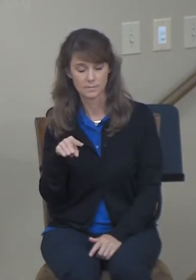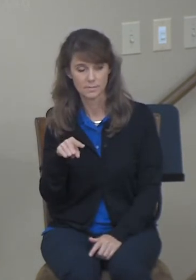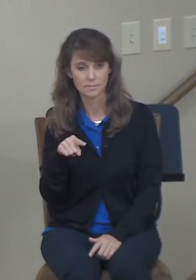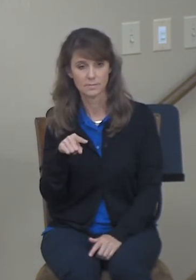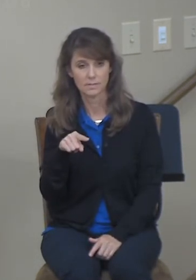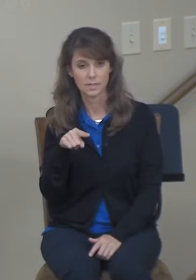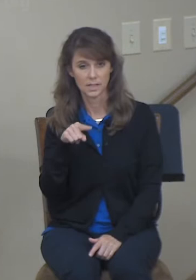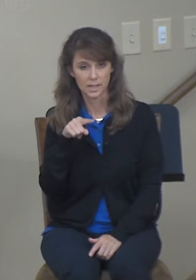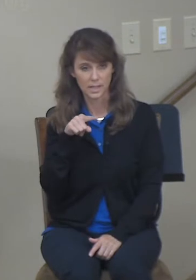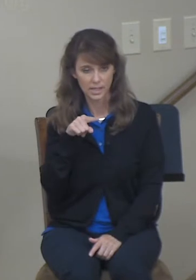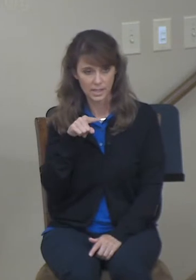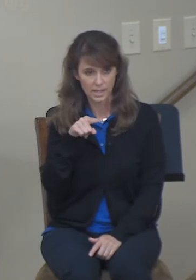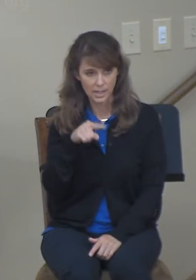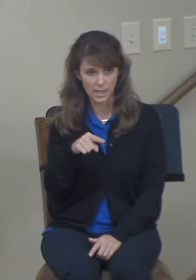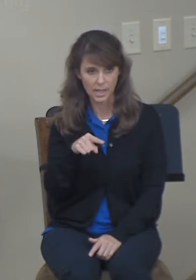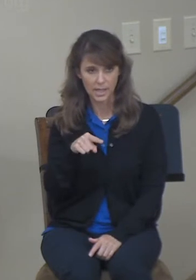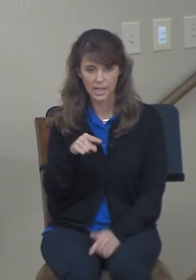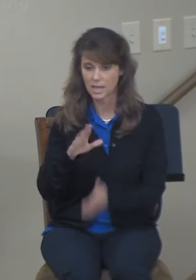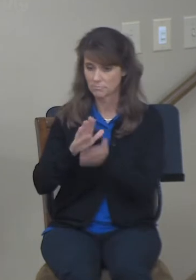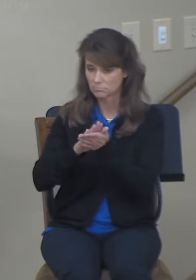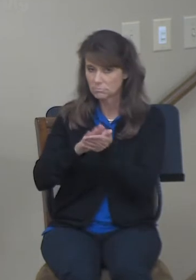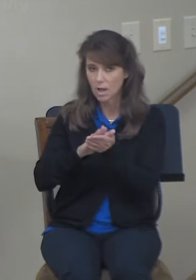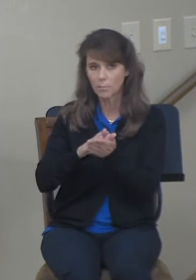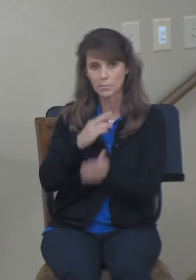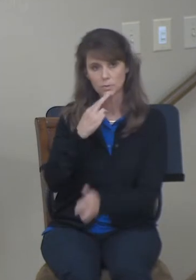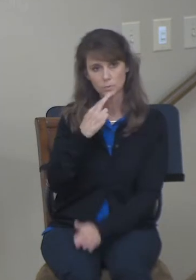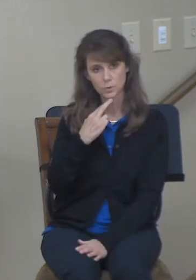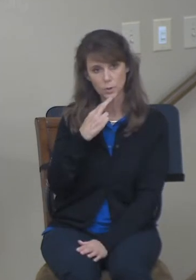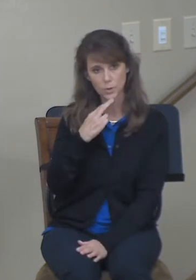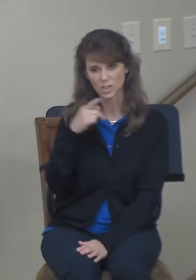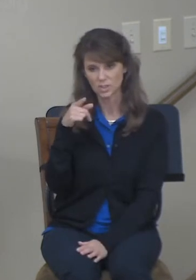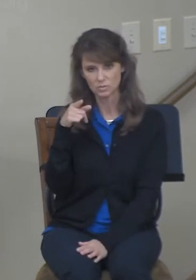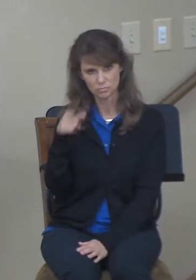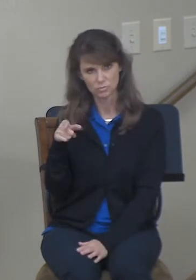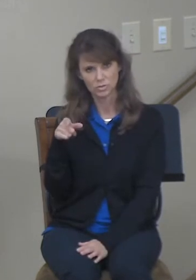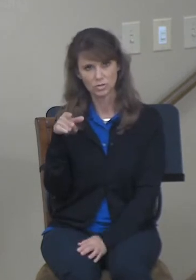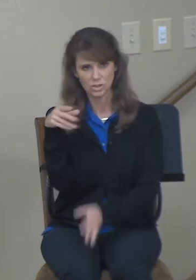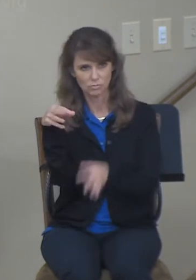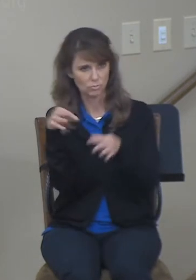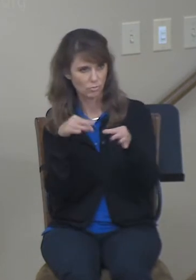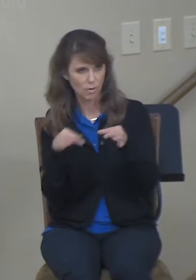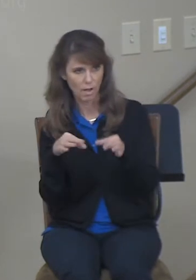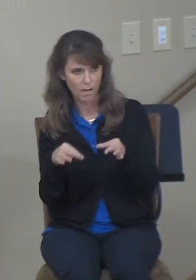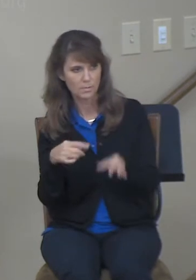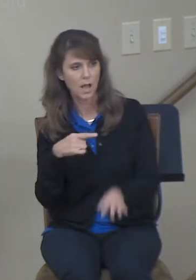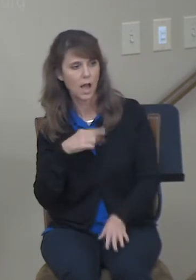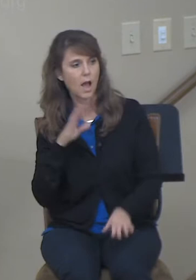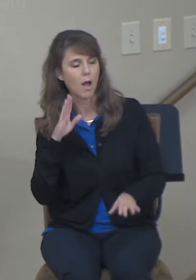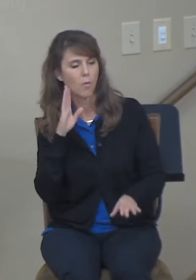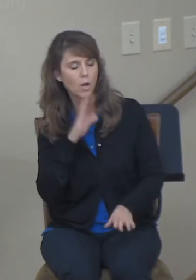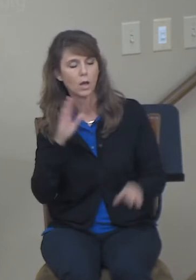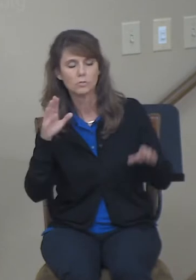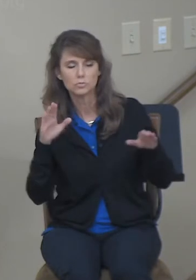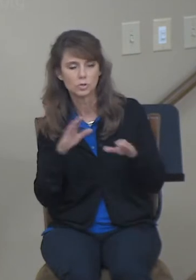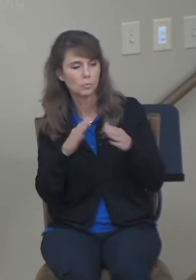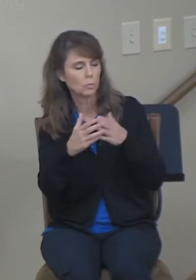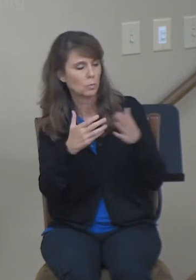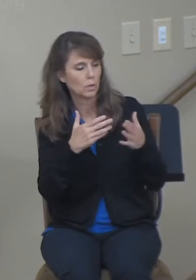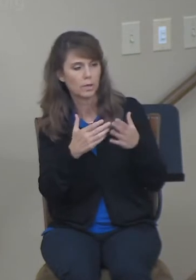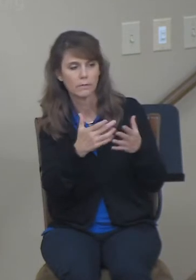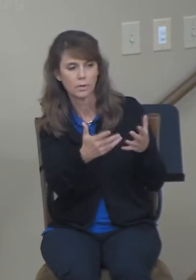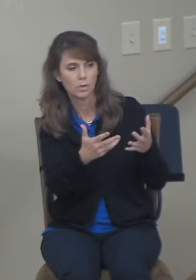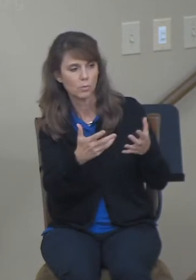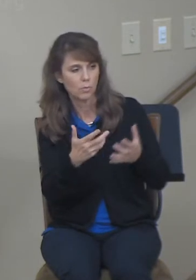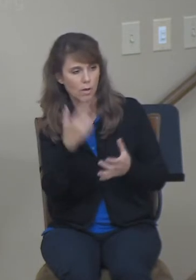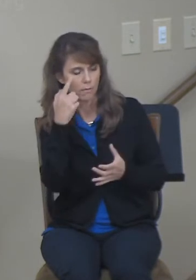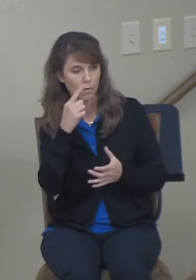compliments Ruth for. When she talks about, in verse 11 of chapter 3, I will do for you whatever you ask, for all